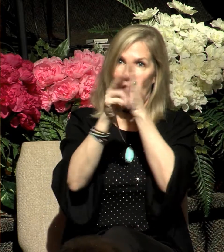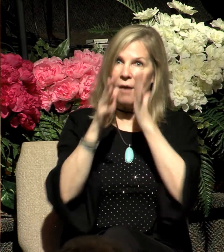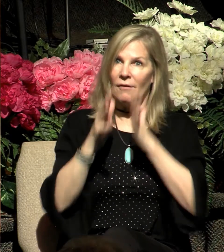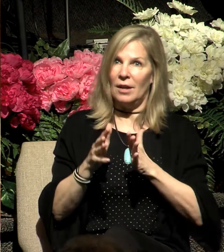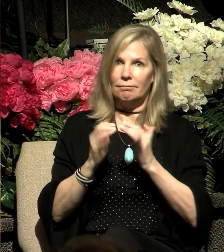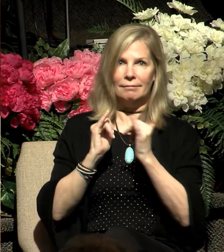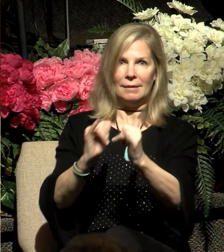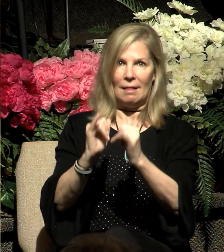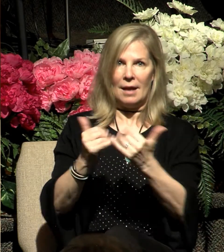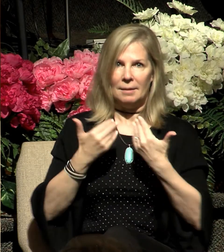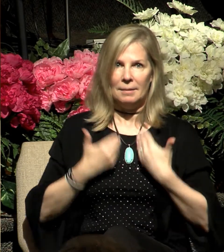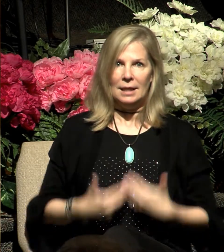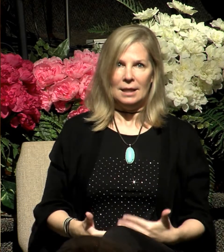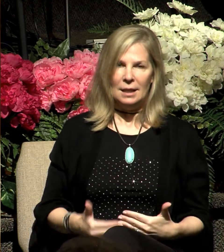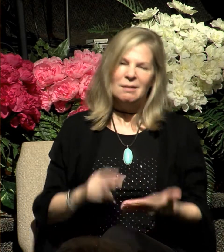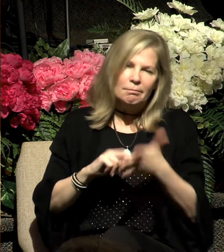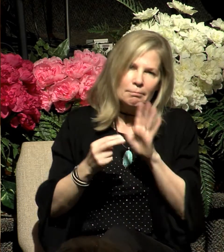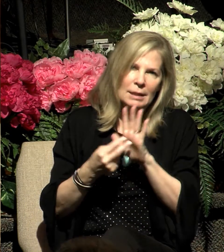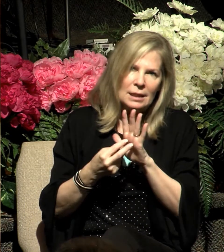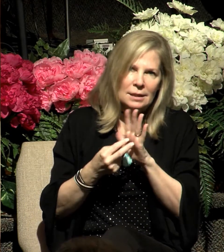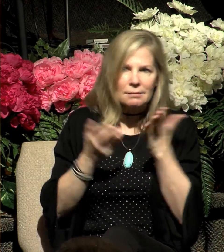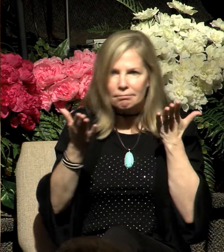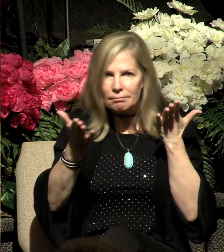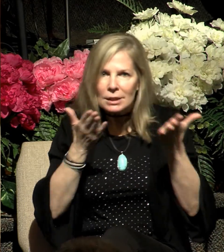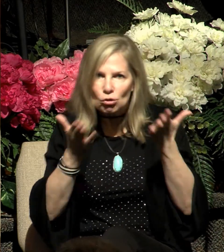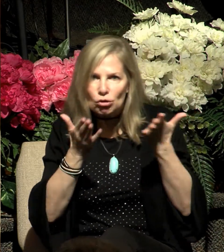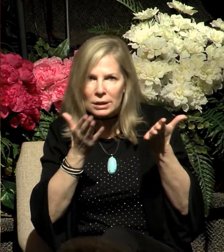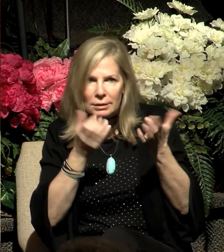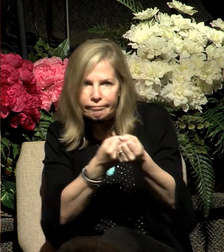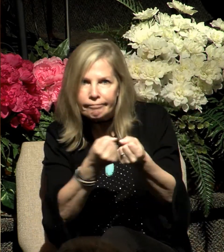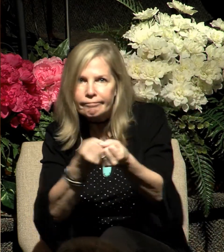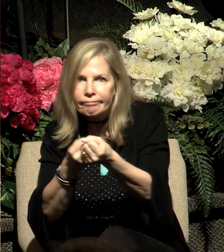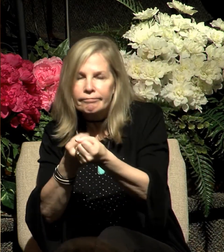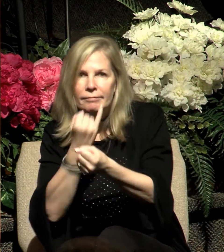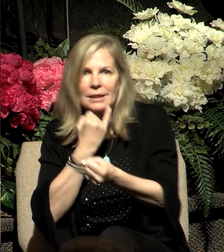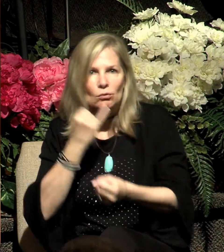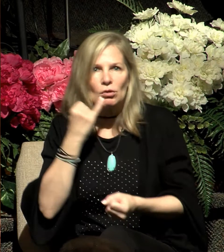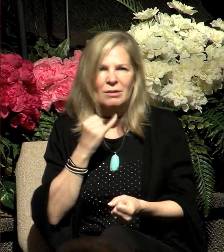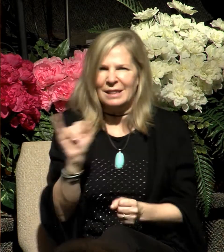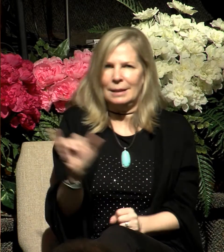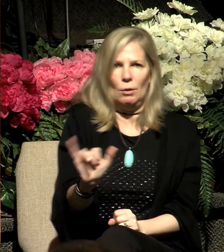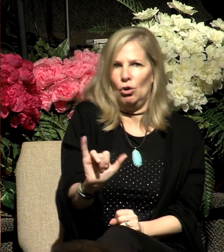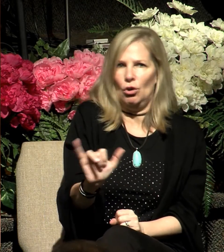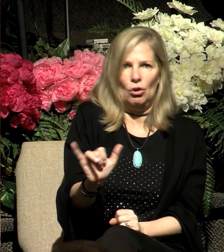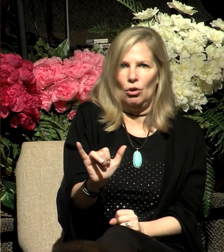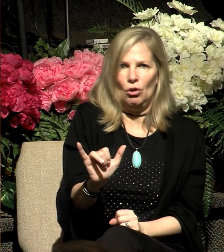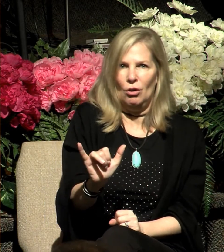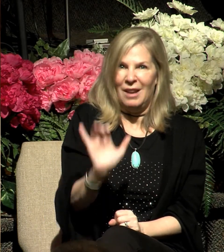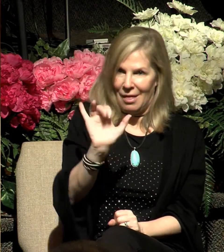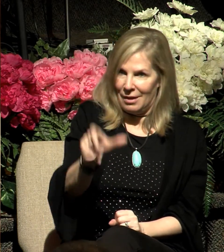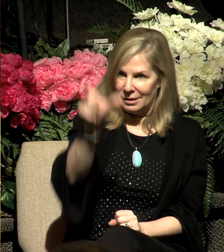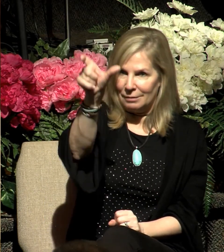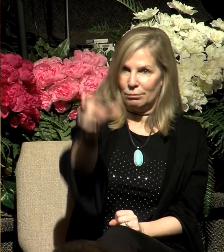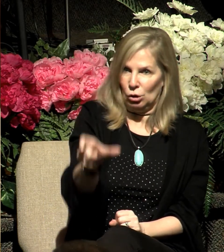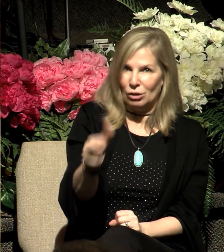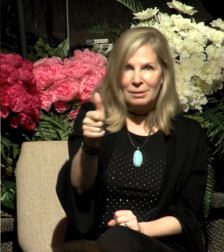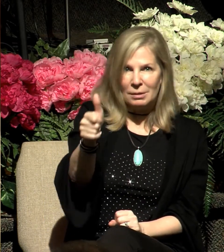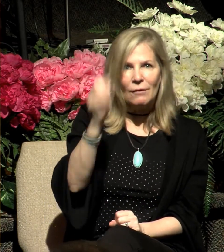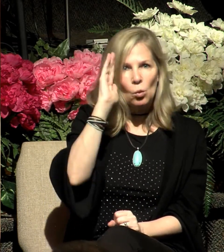him in terms of his ministry to Israel. Be very similar. In other words, this individual would deliver them, as Moses did.